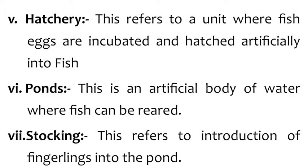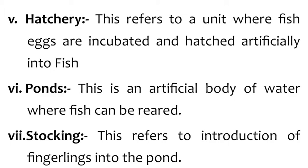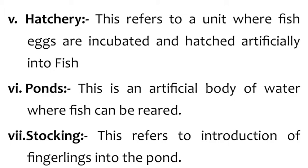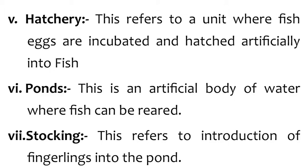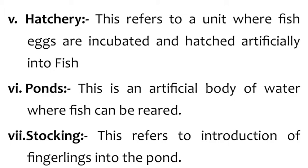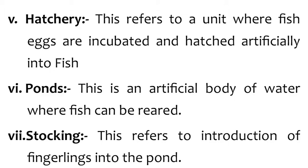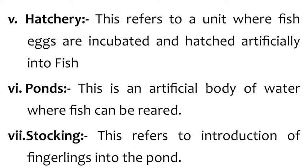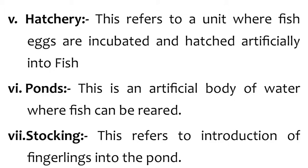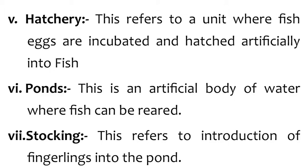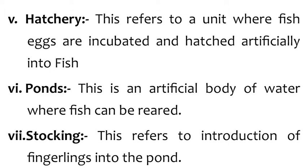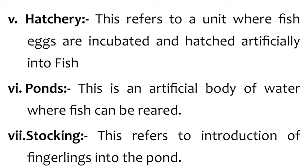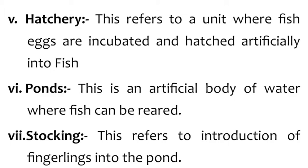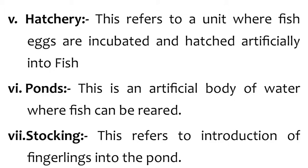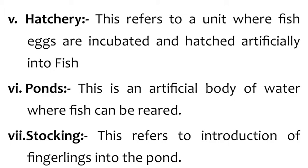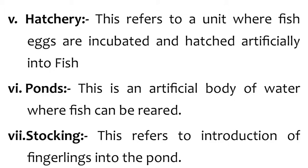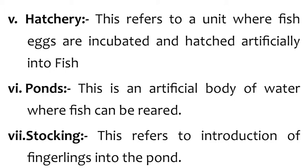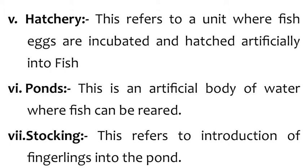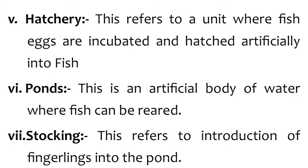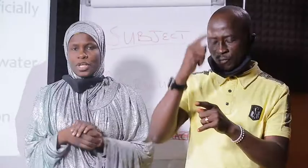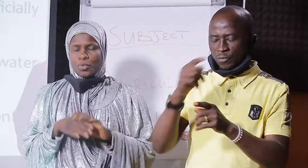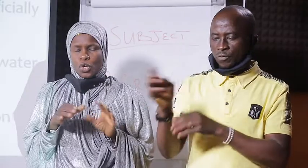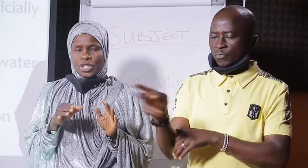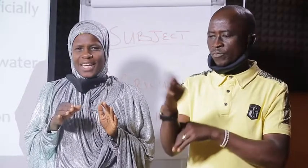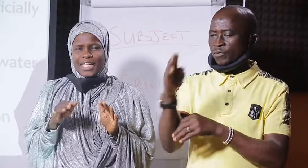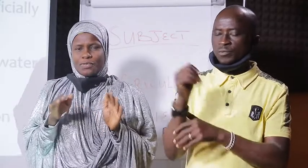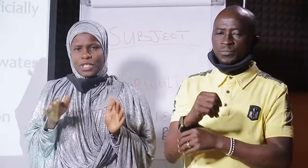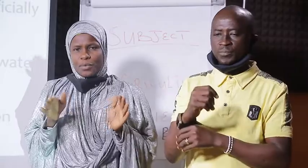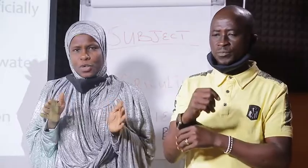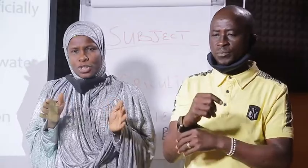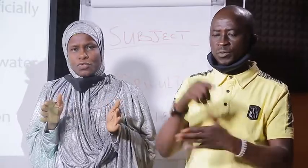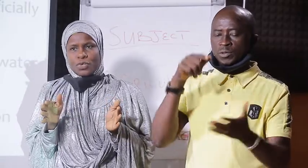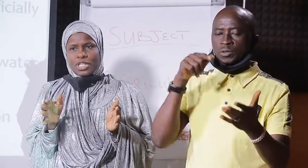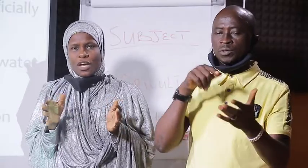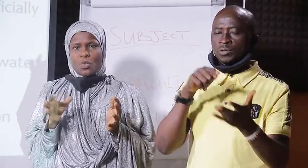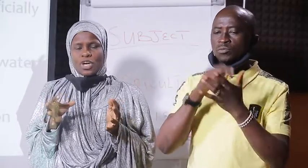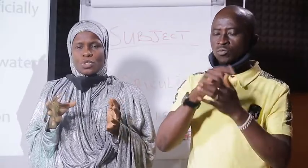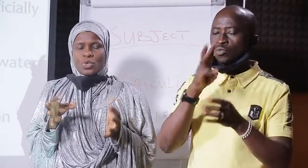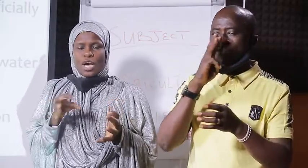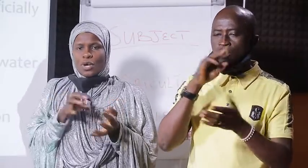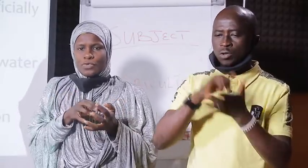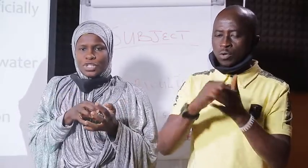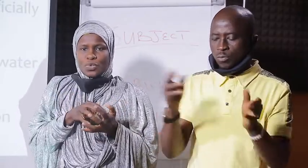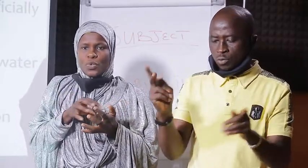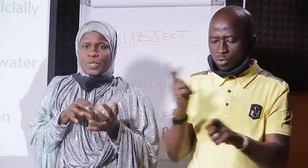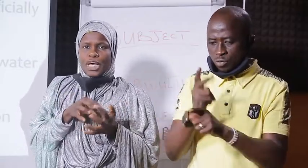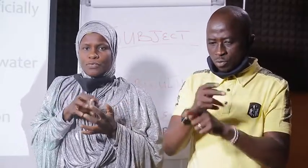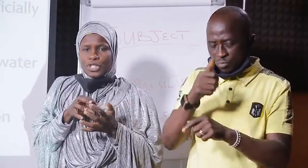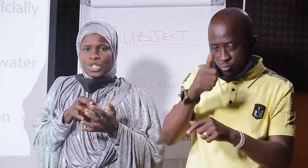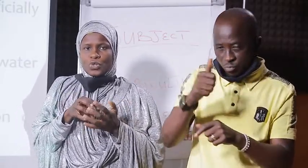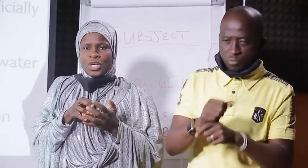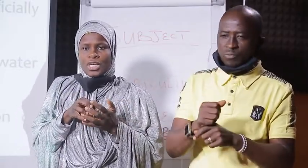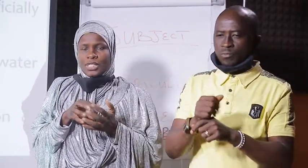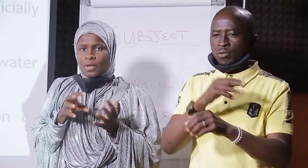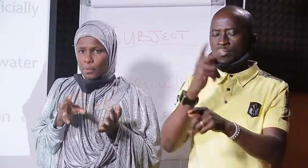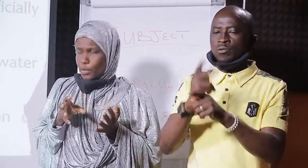water where fish can be reared. A pond, an artificial body of water where we stock our fish, where we reared